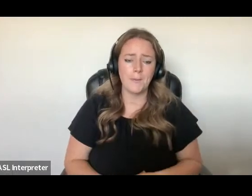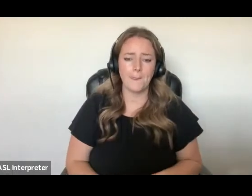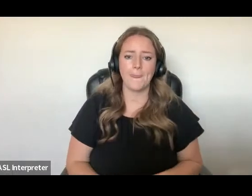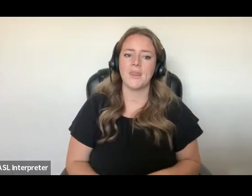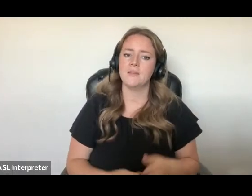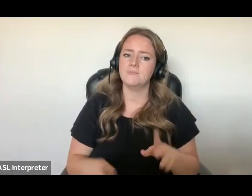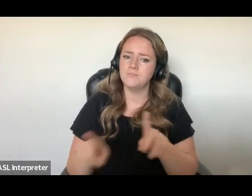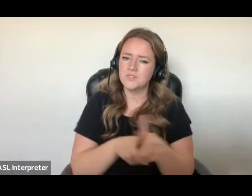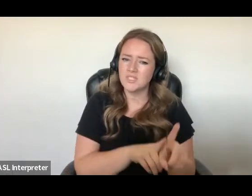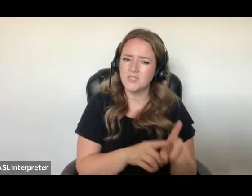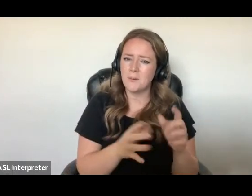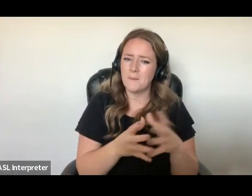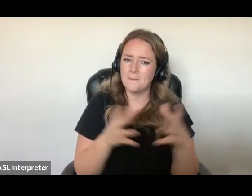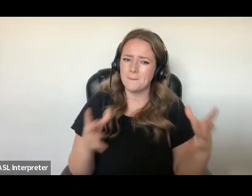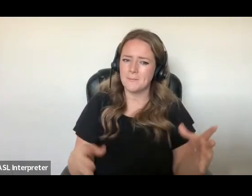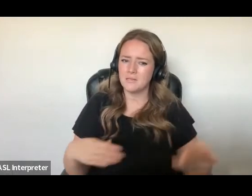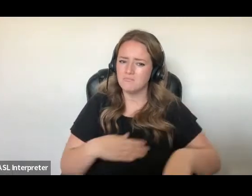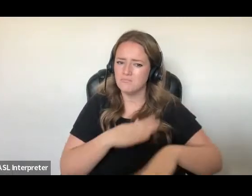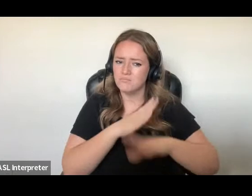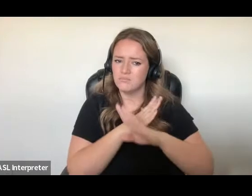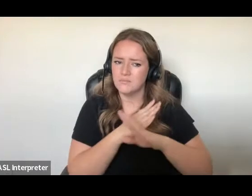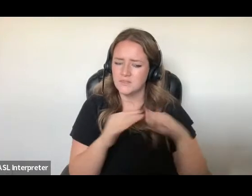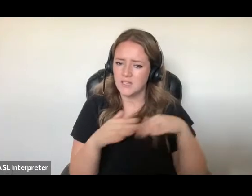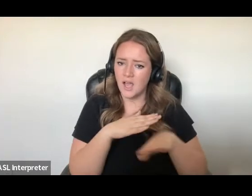towards accessing effective legal counsel.